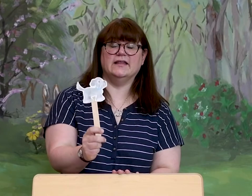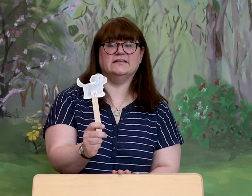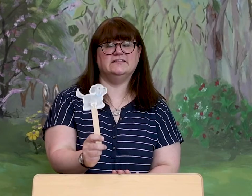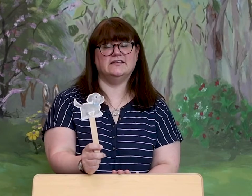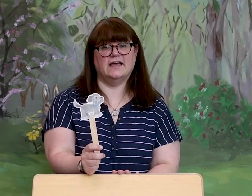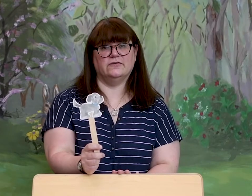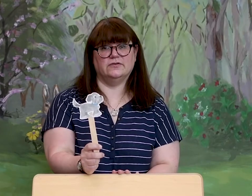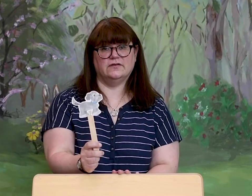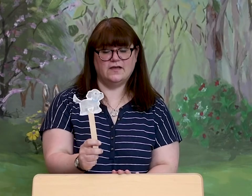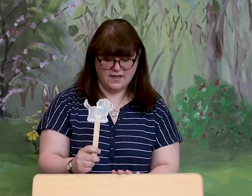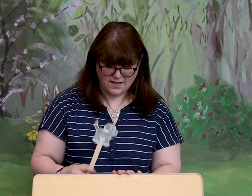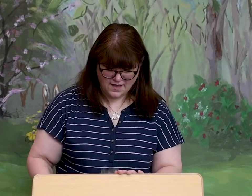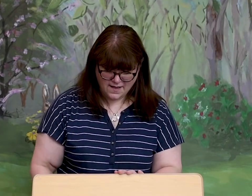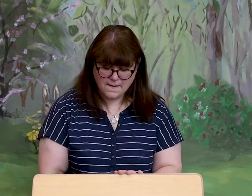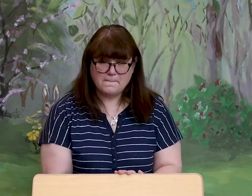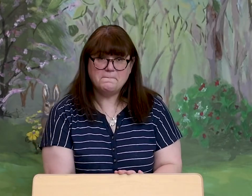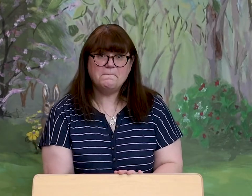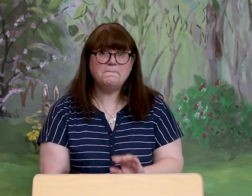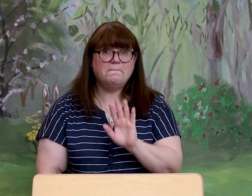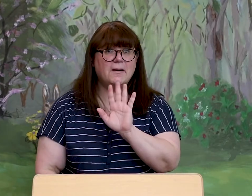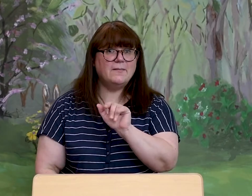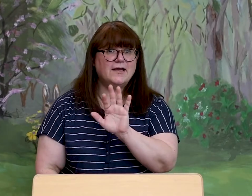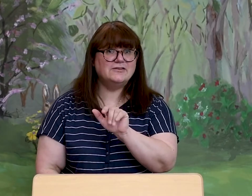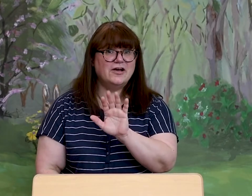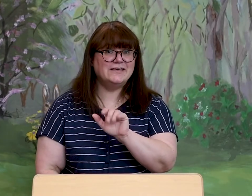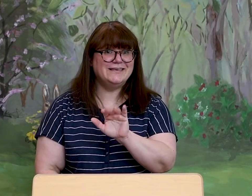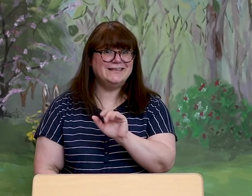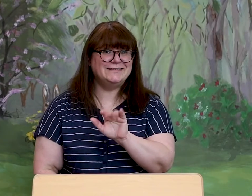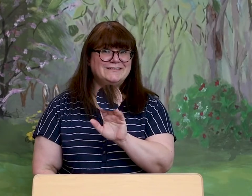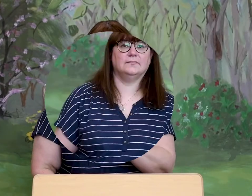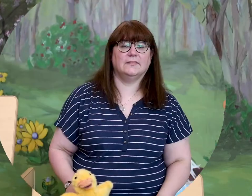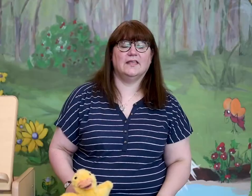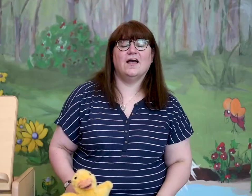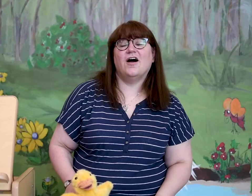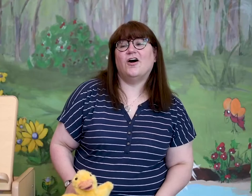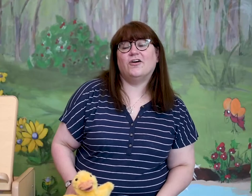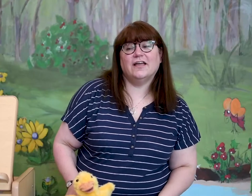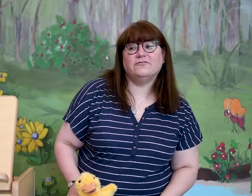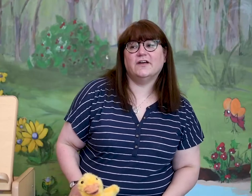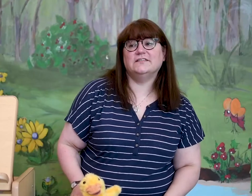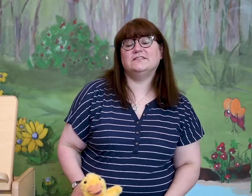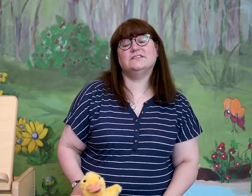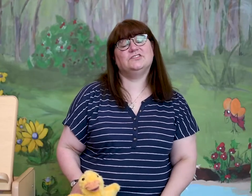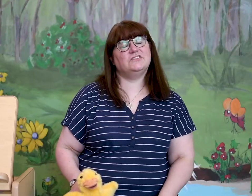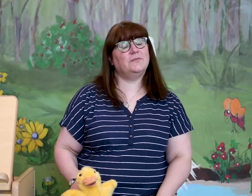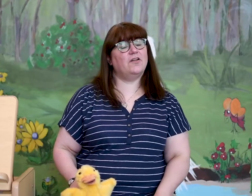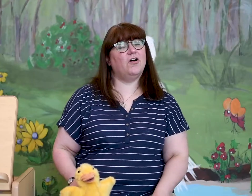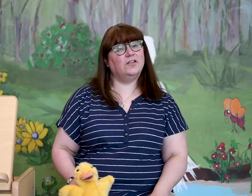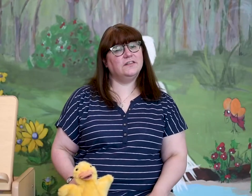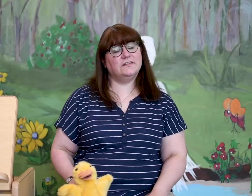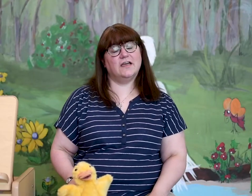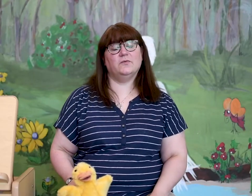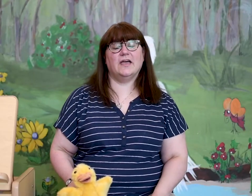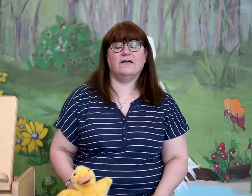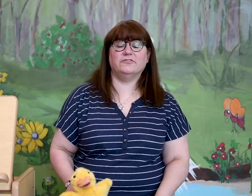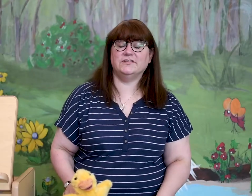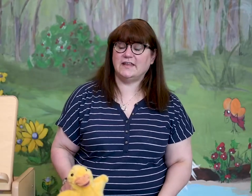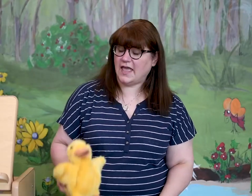a sound. Bye-bye, doggies. All right, friends, this is just about all the time we have for today.